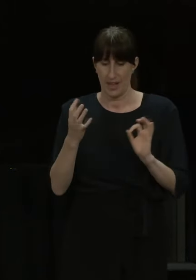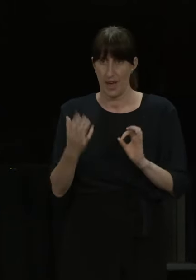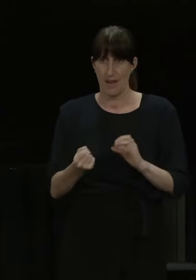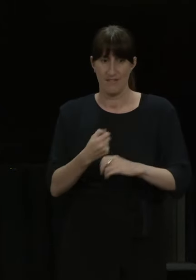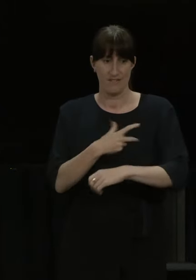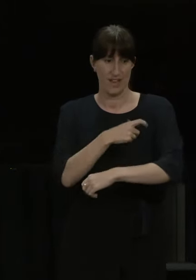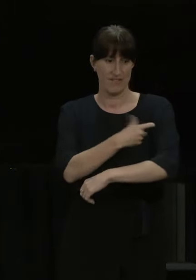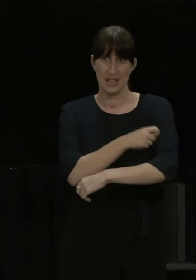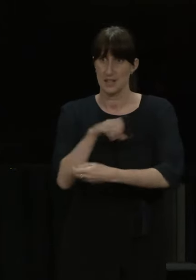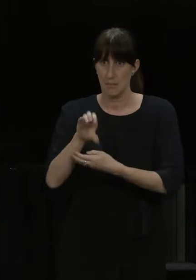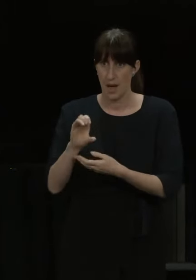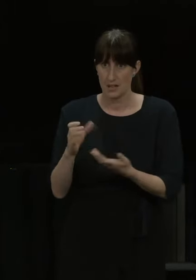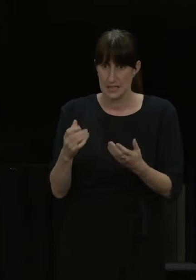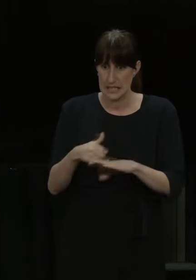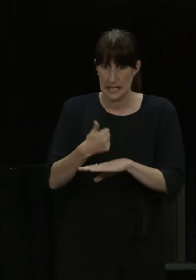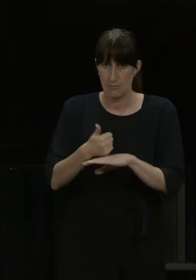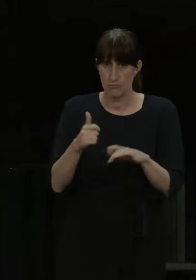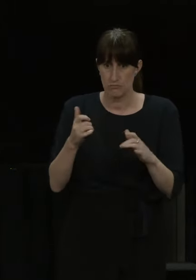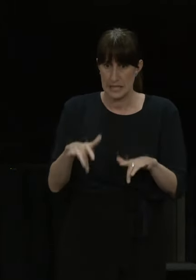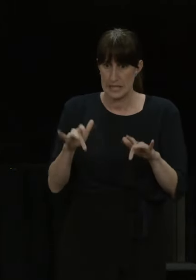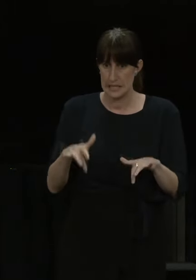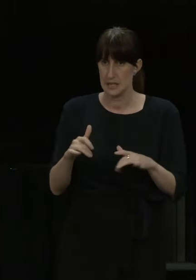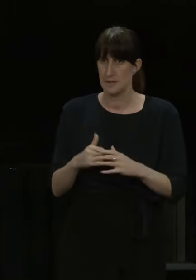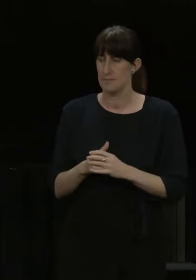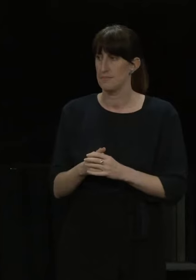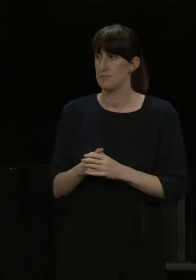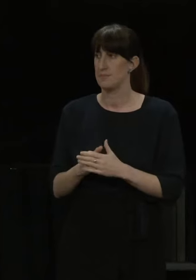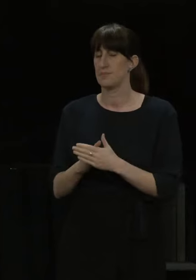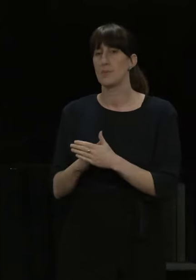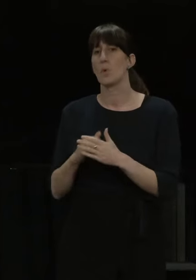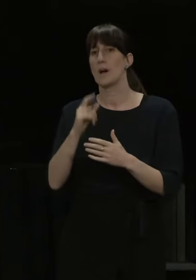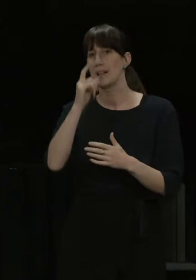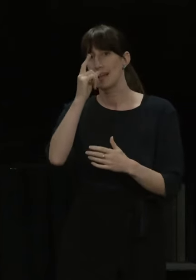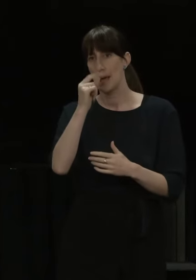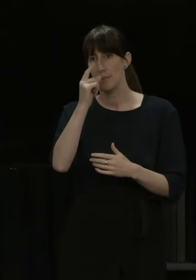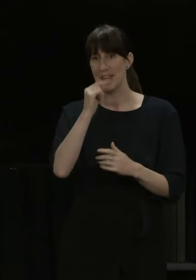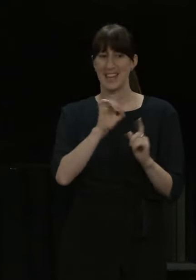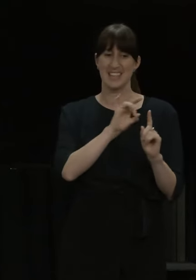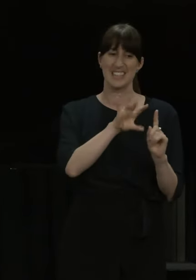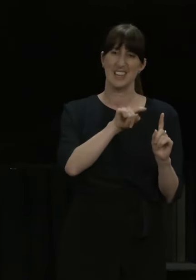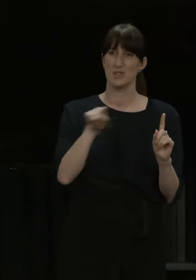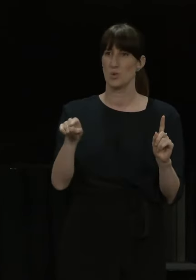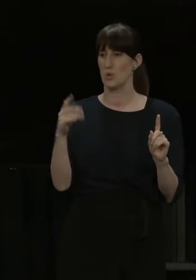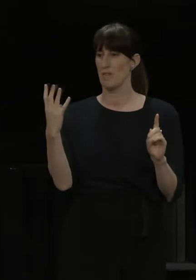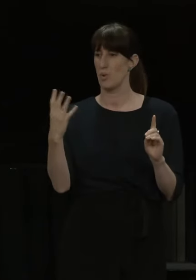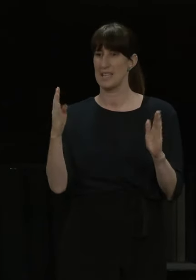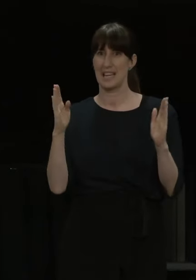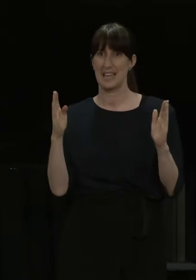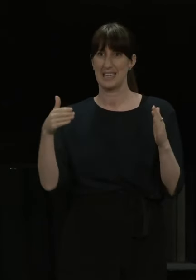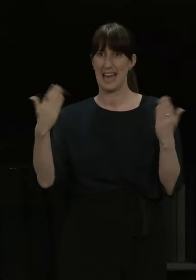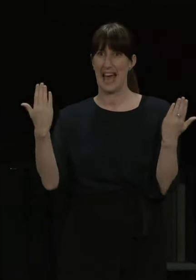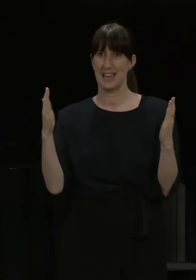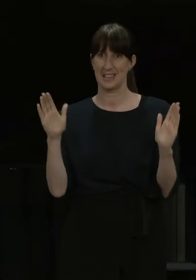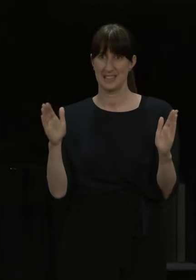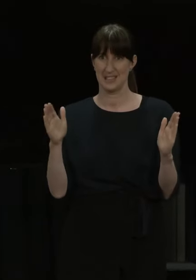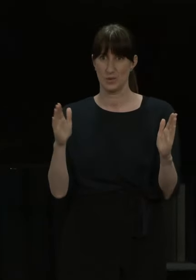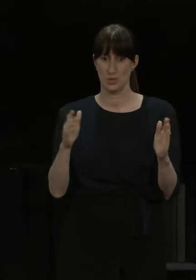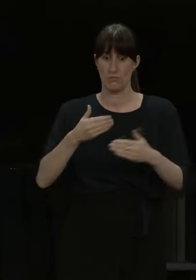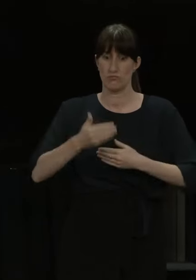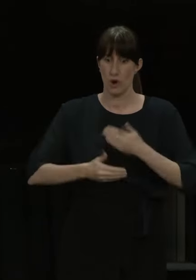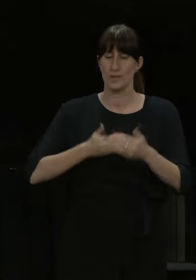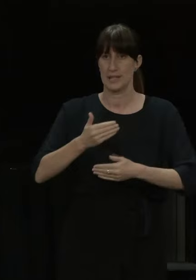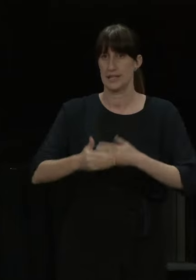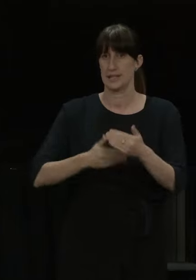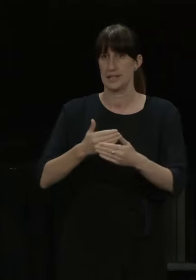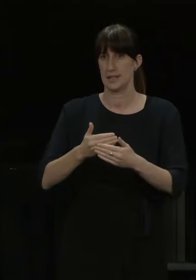people previously, you know, we said it could take up to 10 to 14 days to process those and we are processing those within that window. People